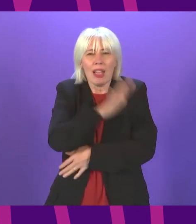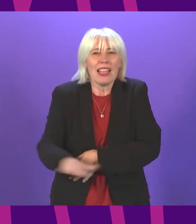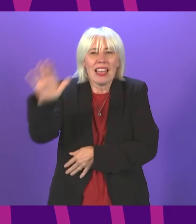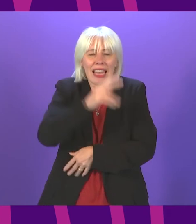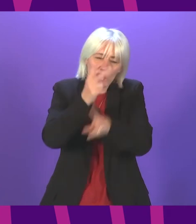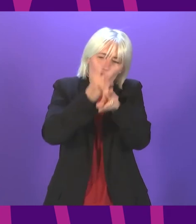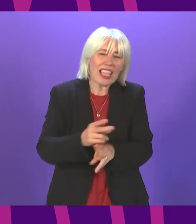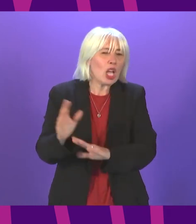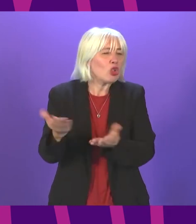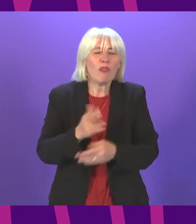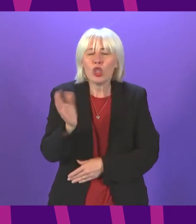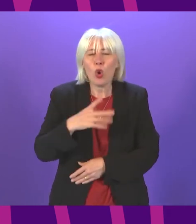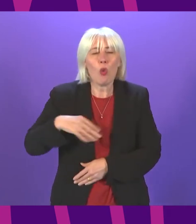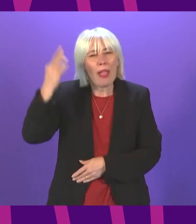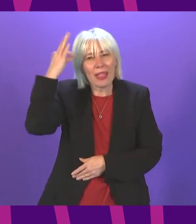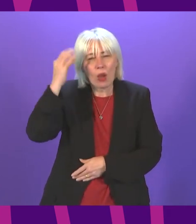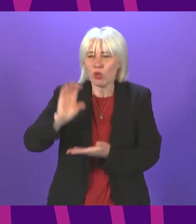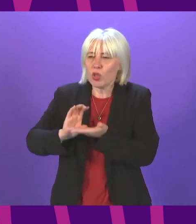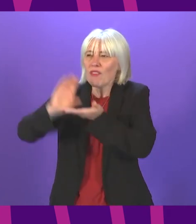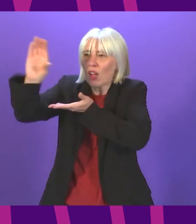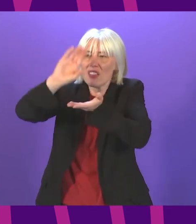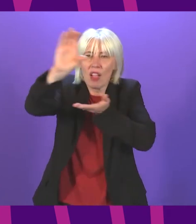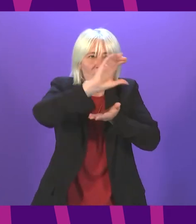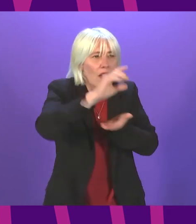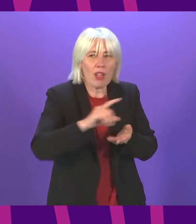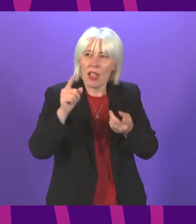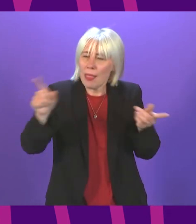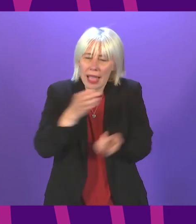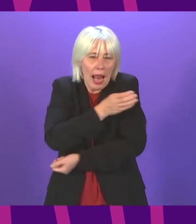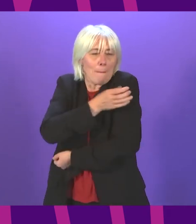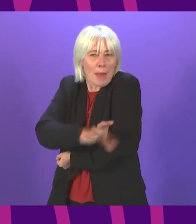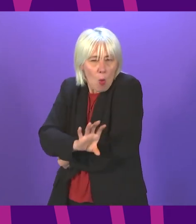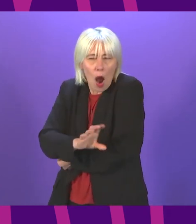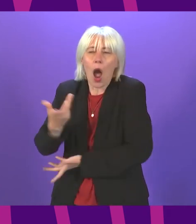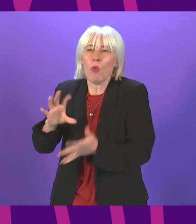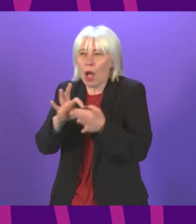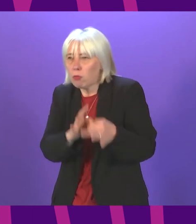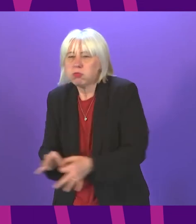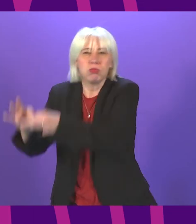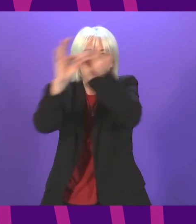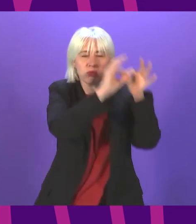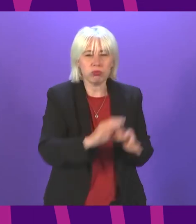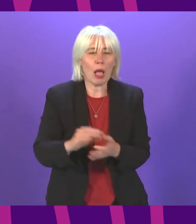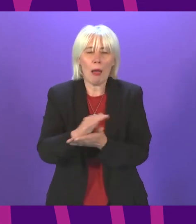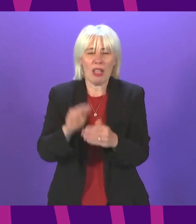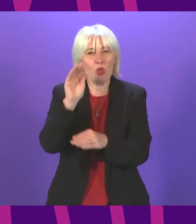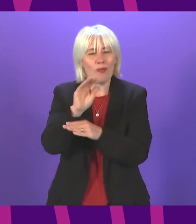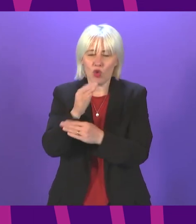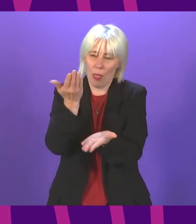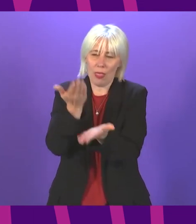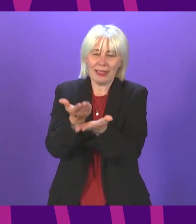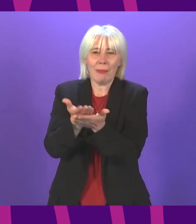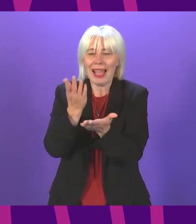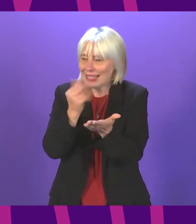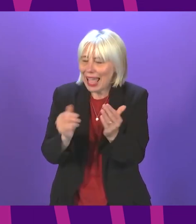we want our councils funded and empowered to work together so that we actually get the future demand met that we need to see addressed